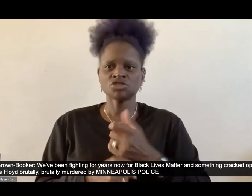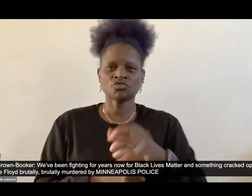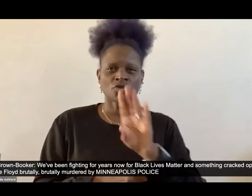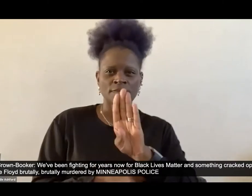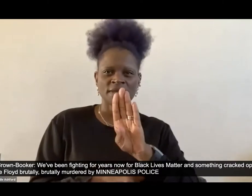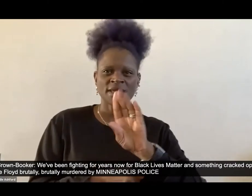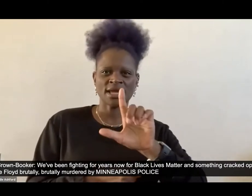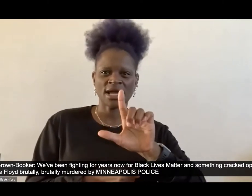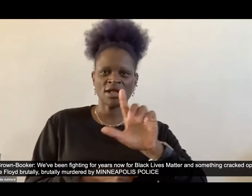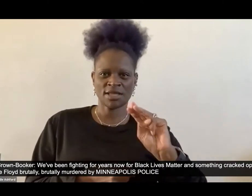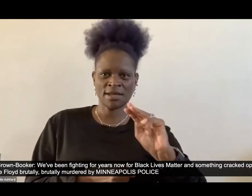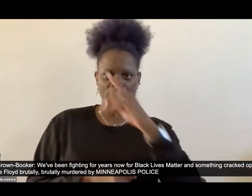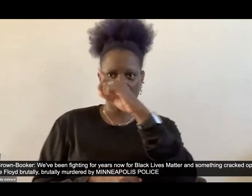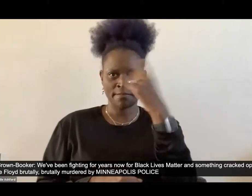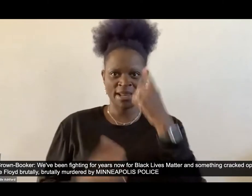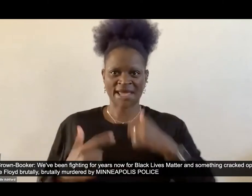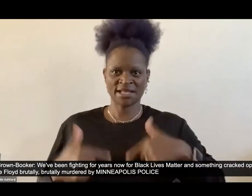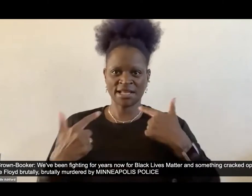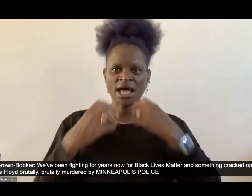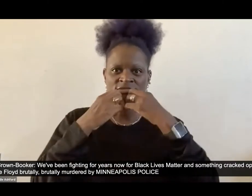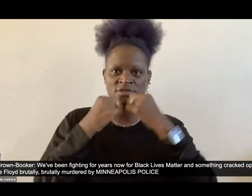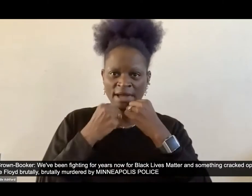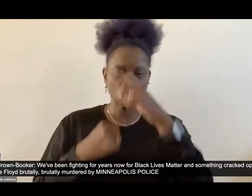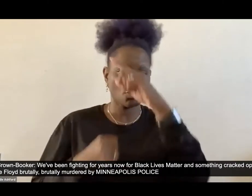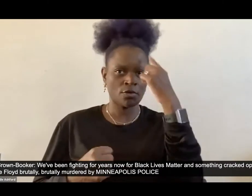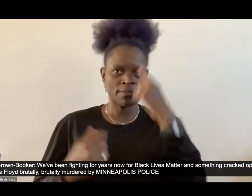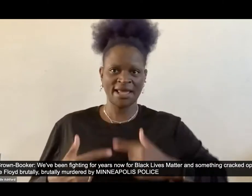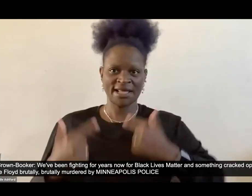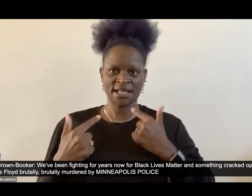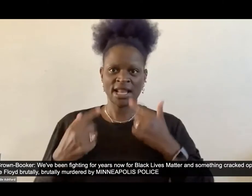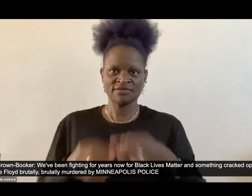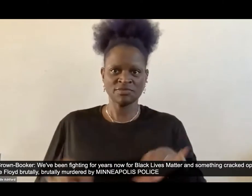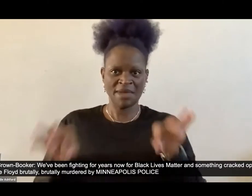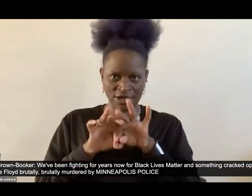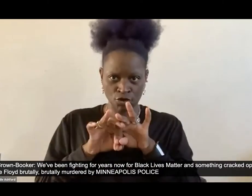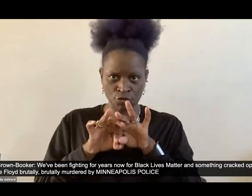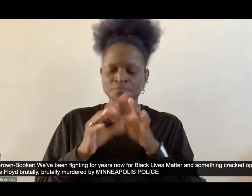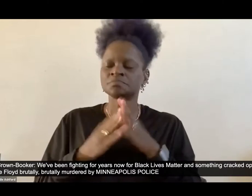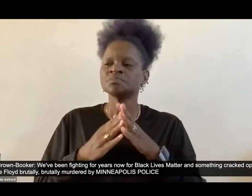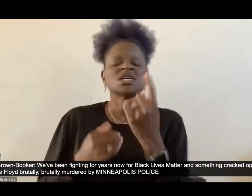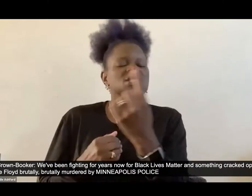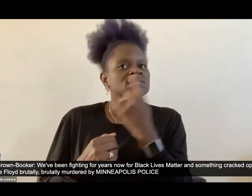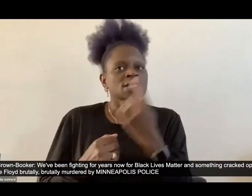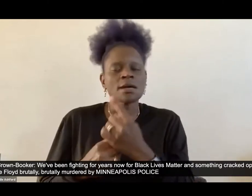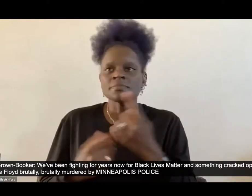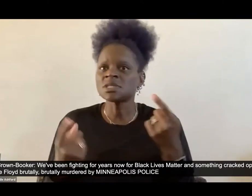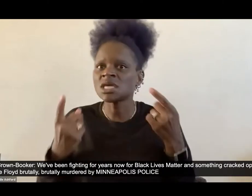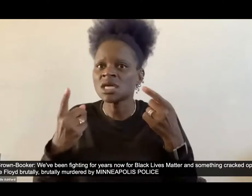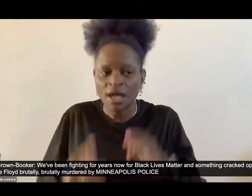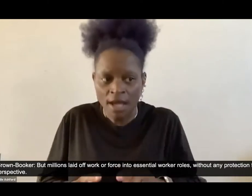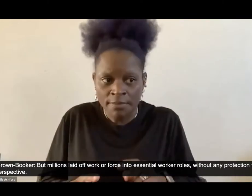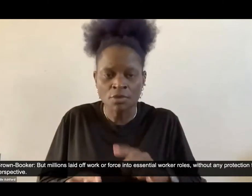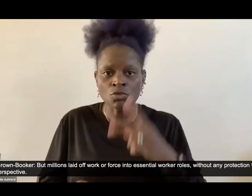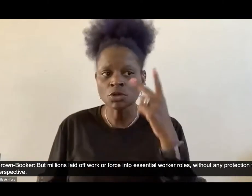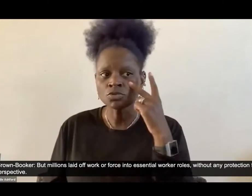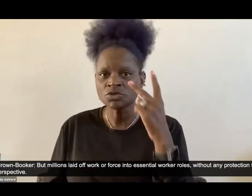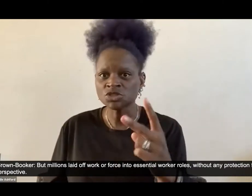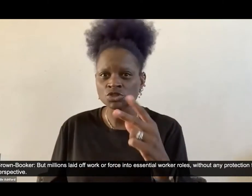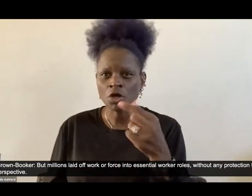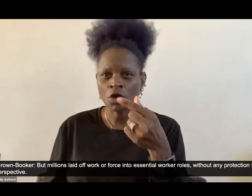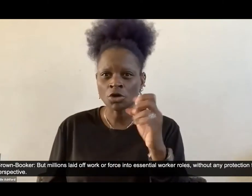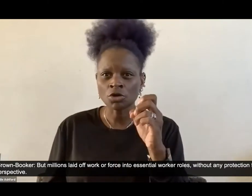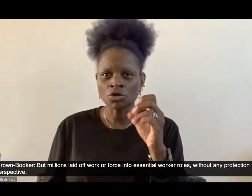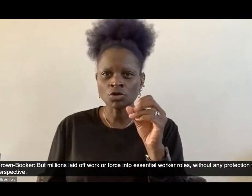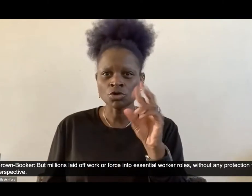cracked open when we saw George Floyd brutally, brutally murdered by Minneapolis police, with millions